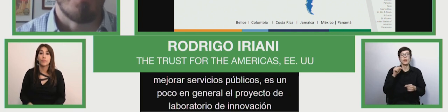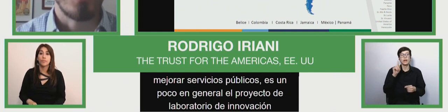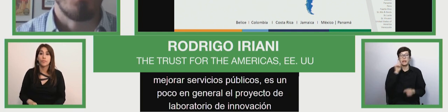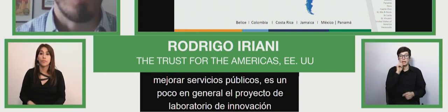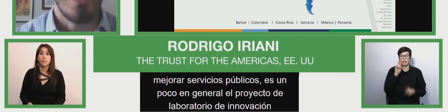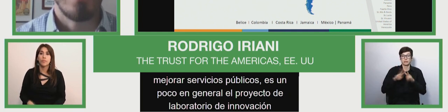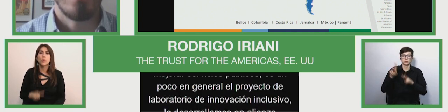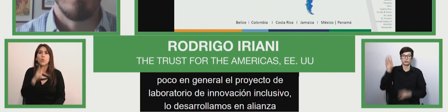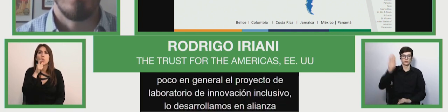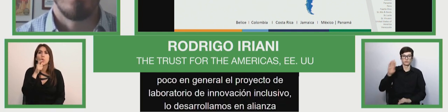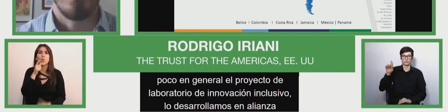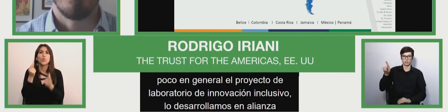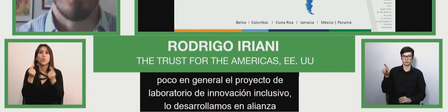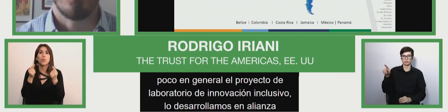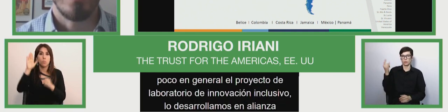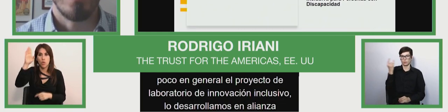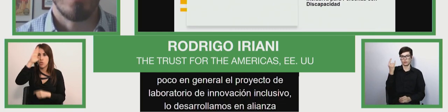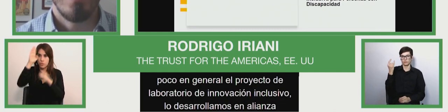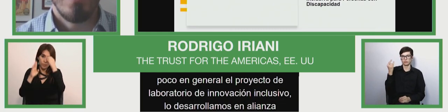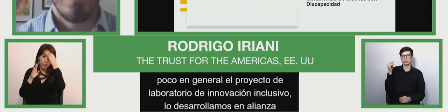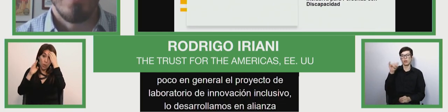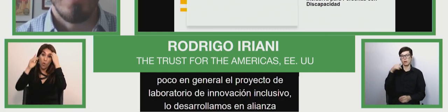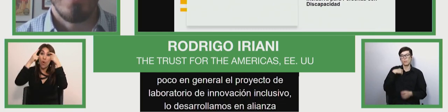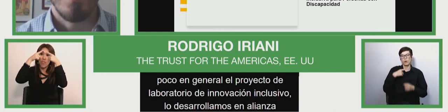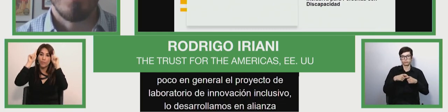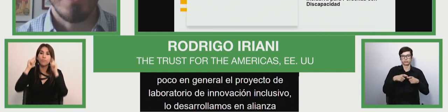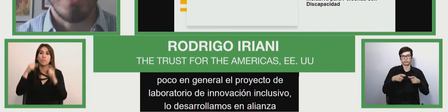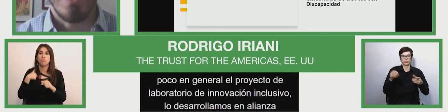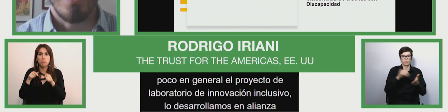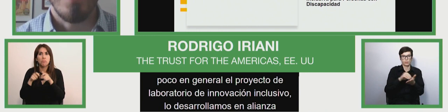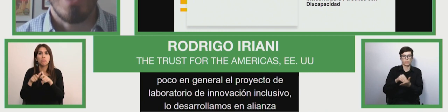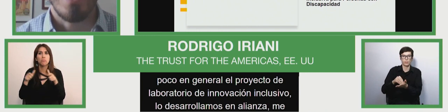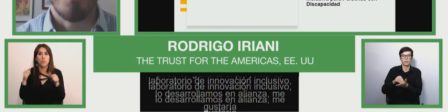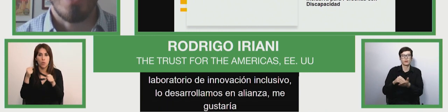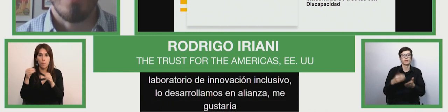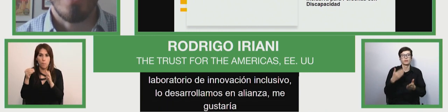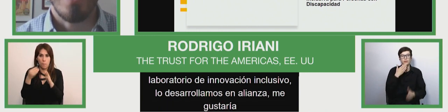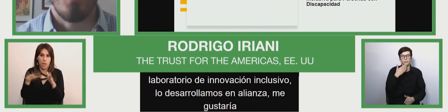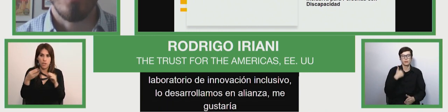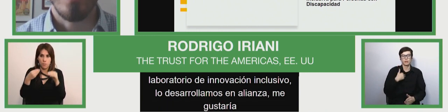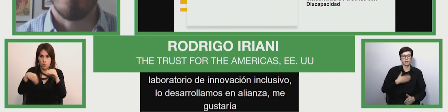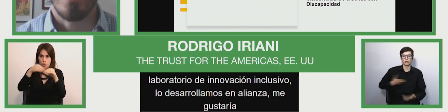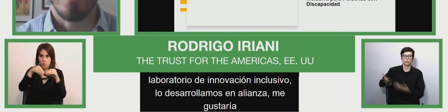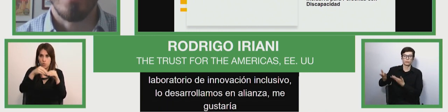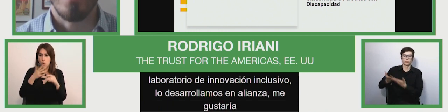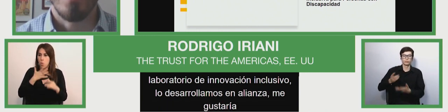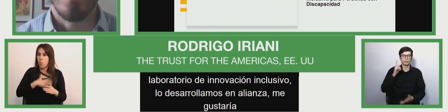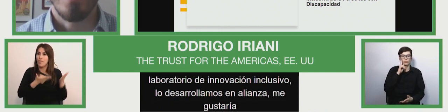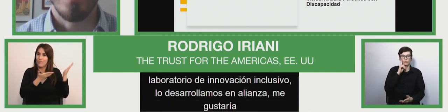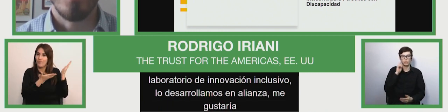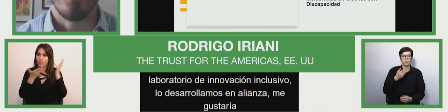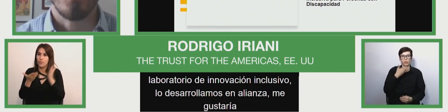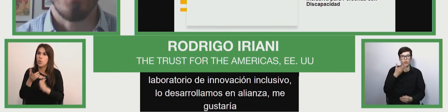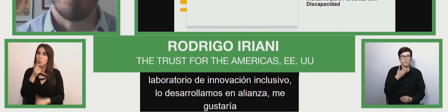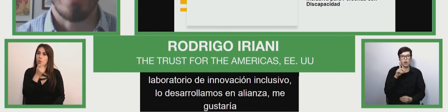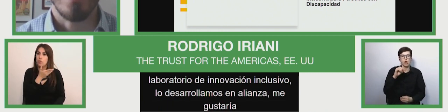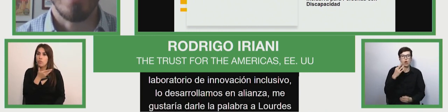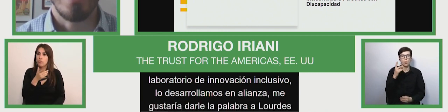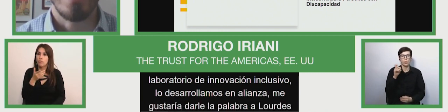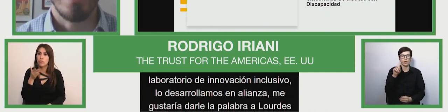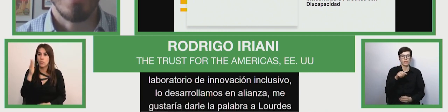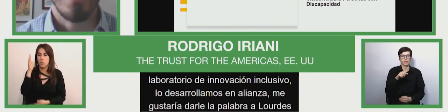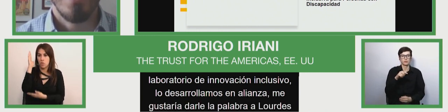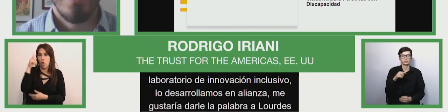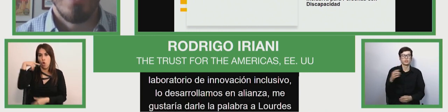screenshot of the project the innovation inclusive innovation laboratory we develop with in conjunction with santa